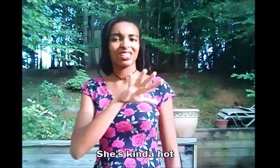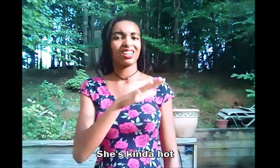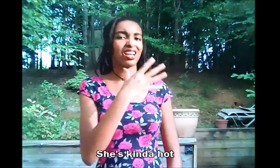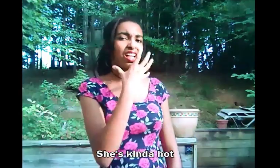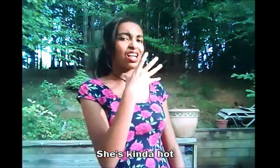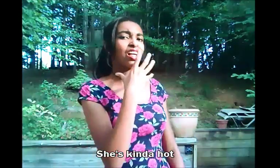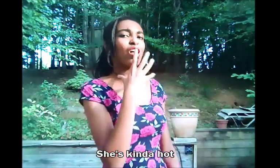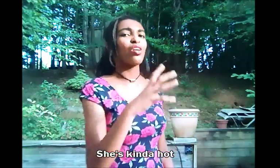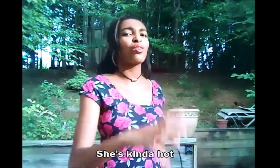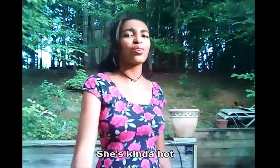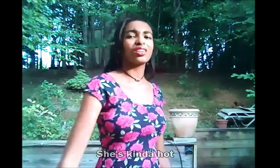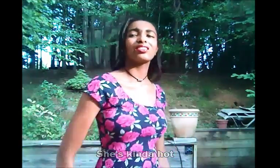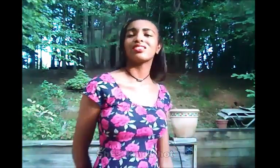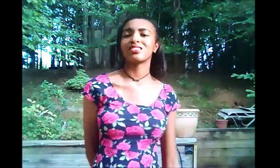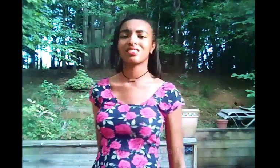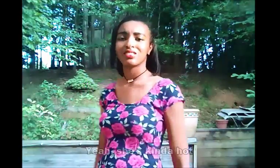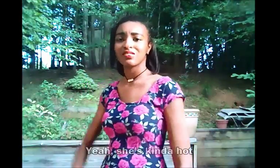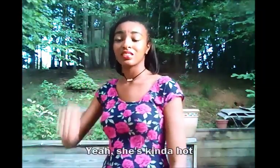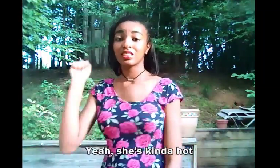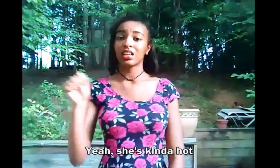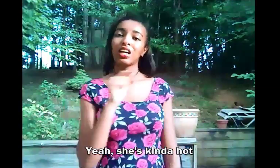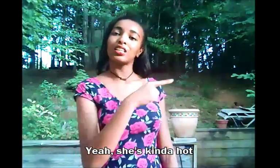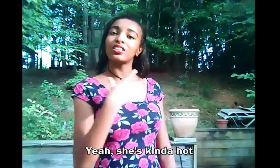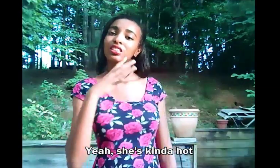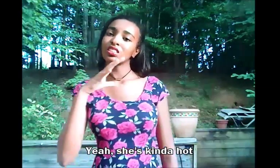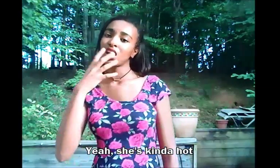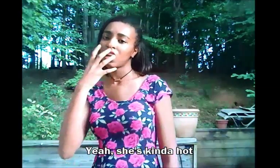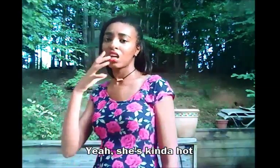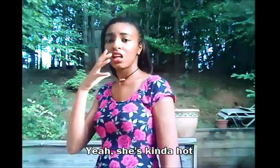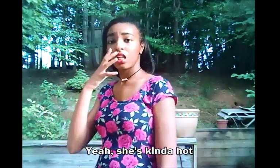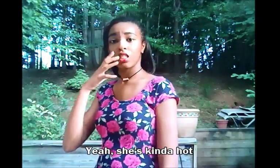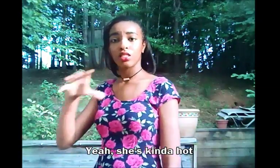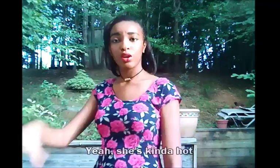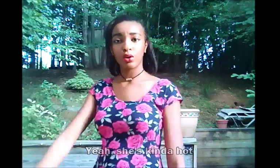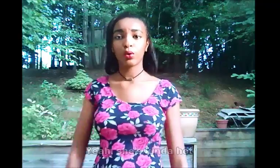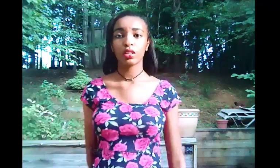hot though yeah she's kinda hot though